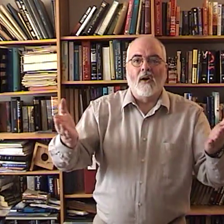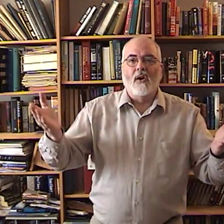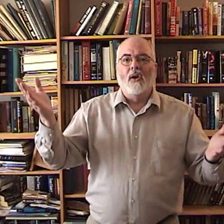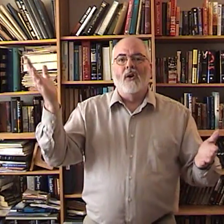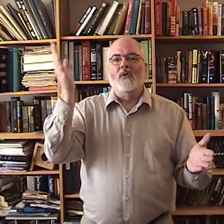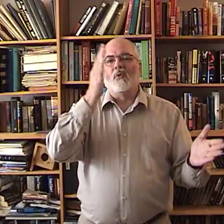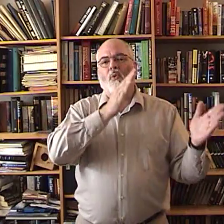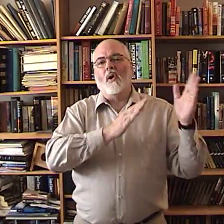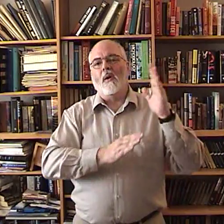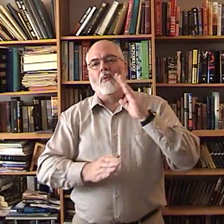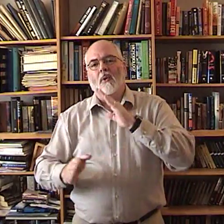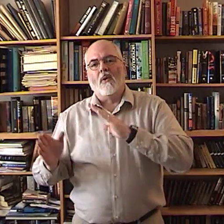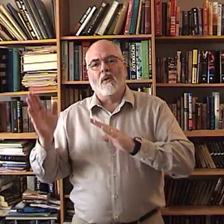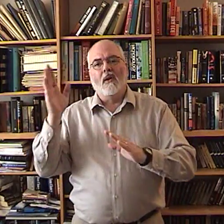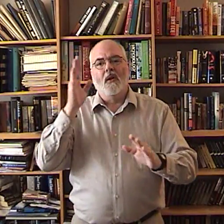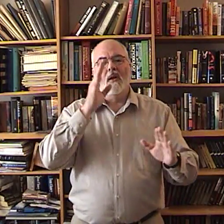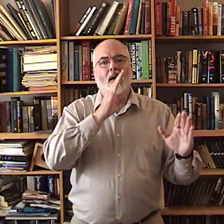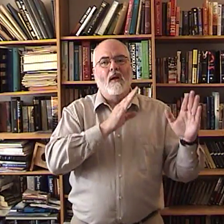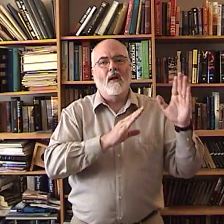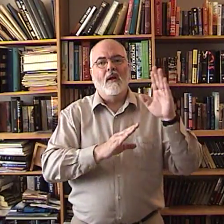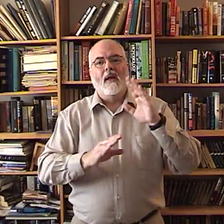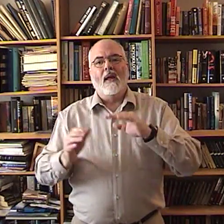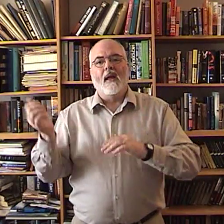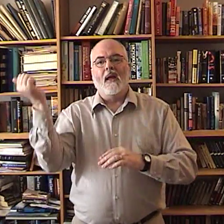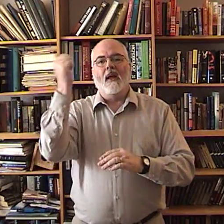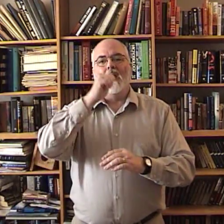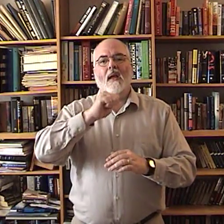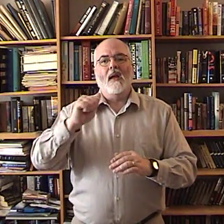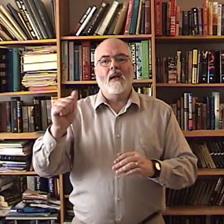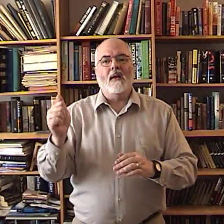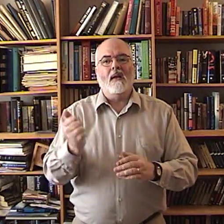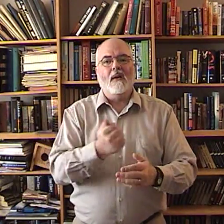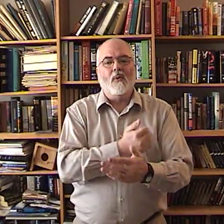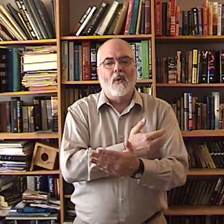trouble anywhere?